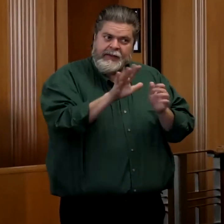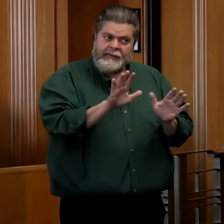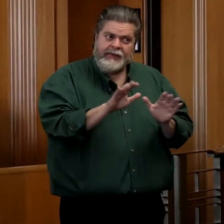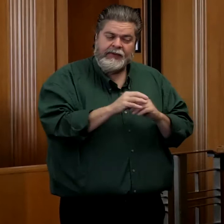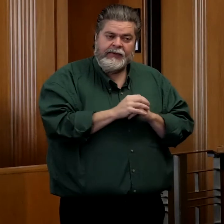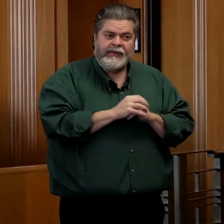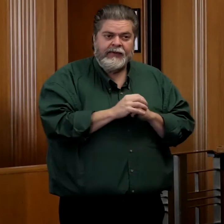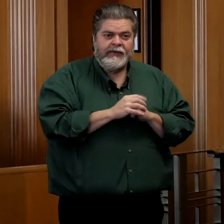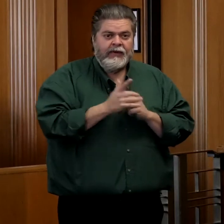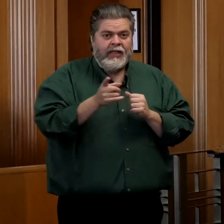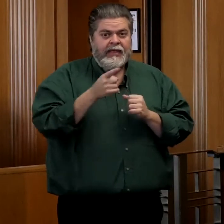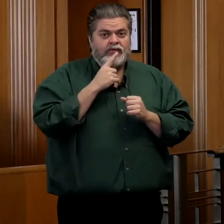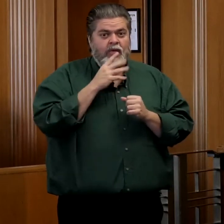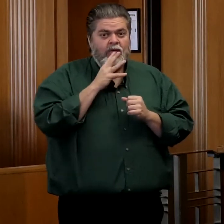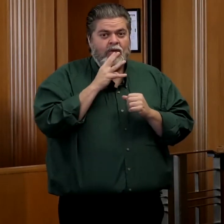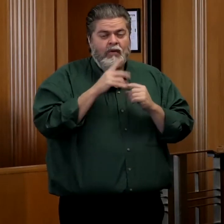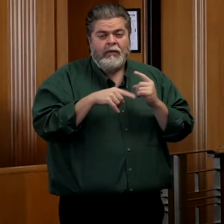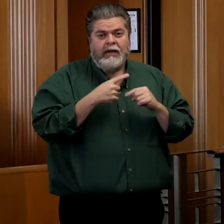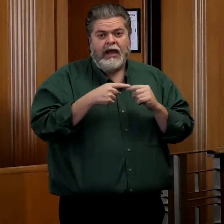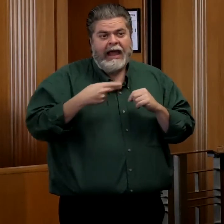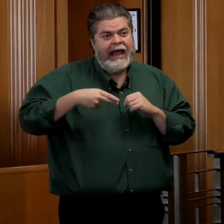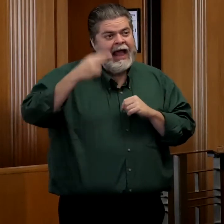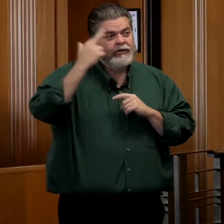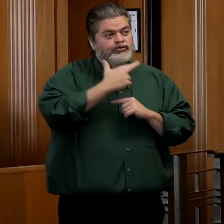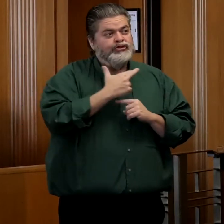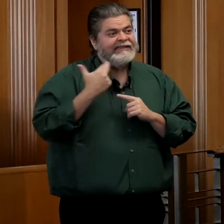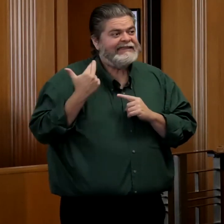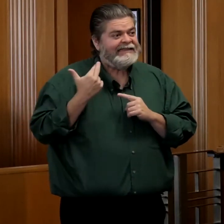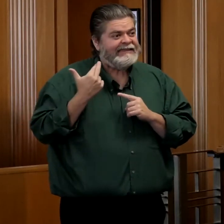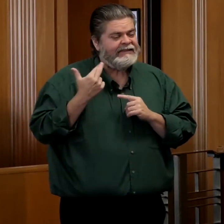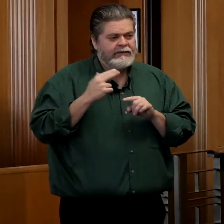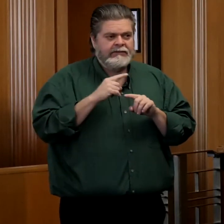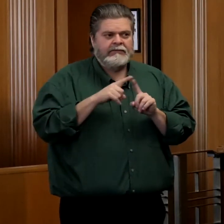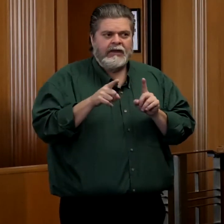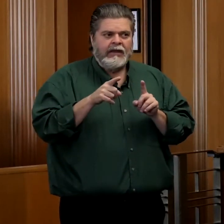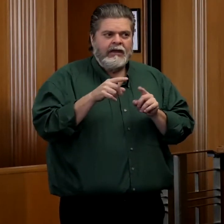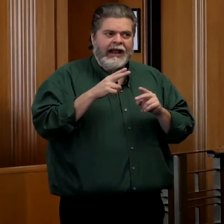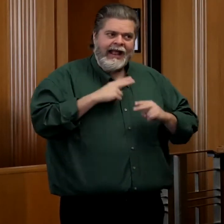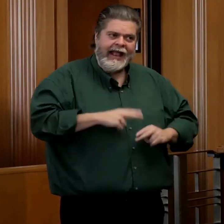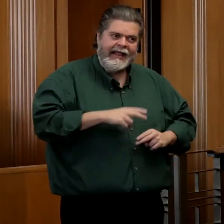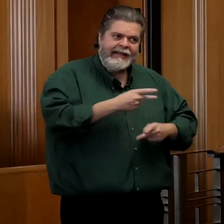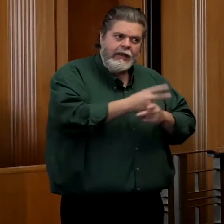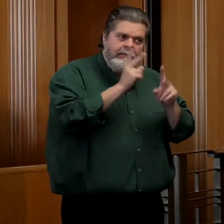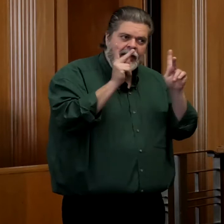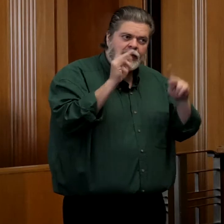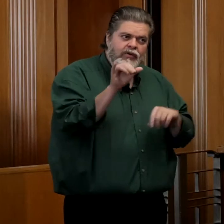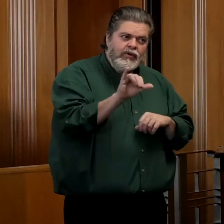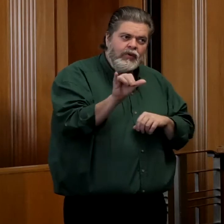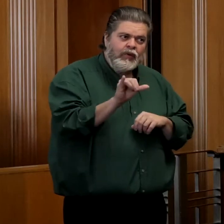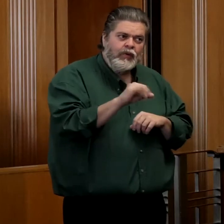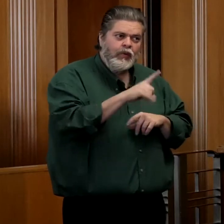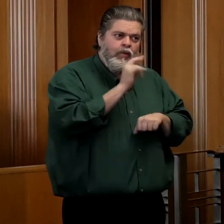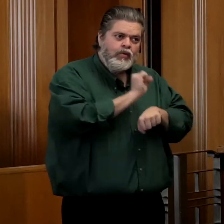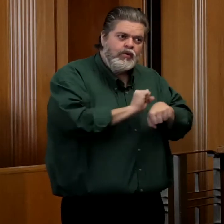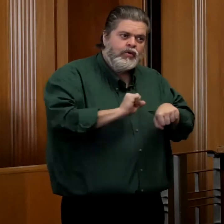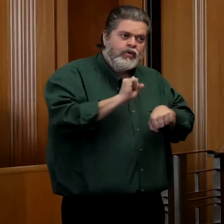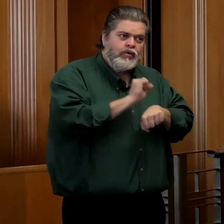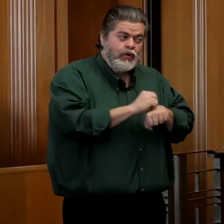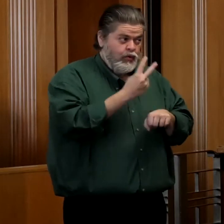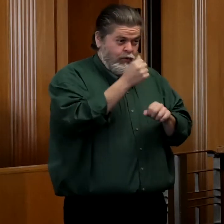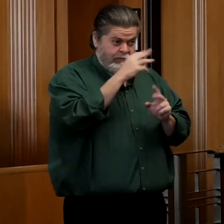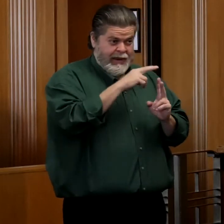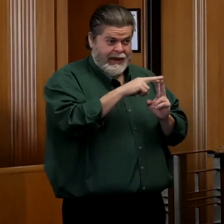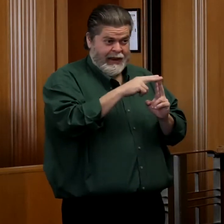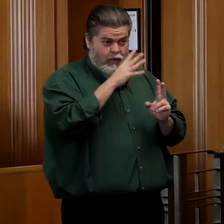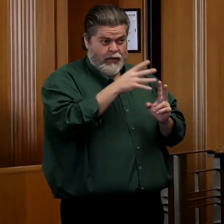And again, you know, they talk about high-risk groups, but they also include then health care workers. And I think the two gentlemen that will be coming